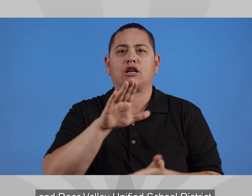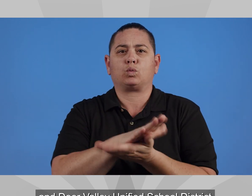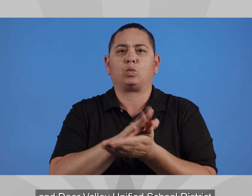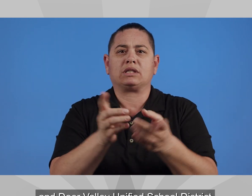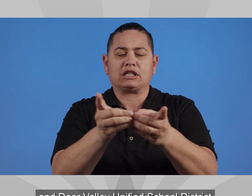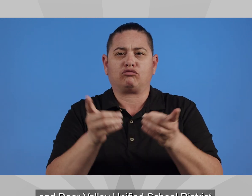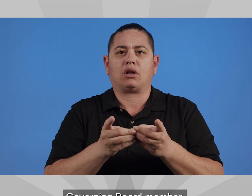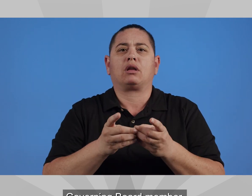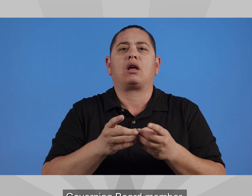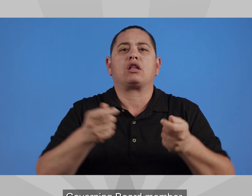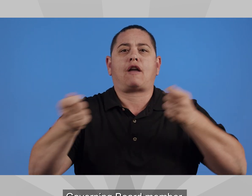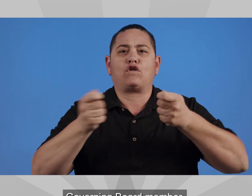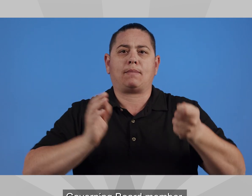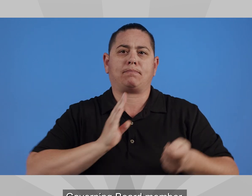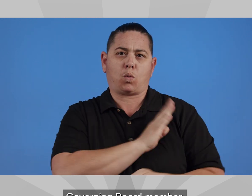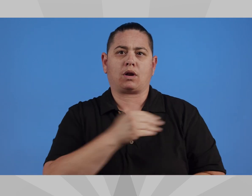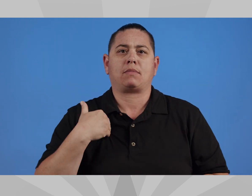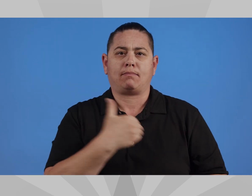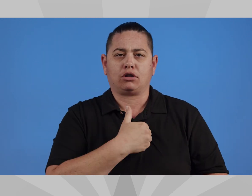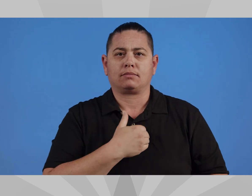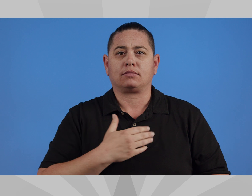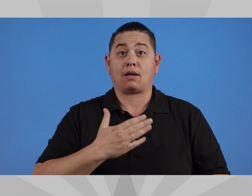Unified School District Governing Board member.